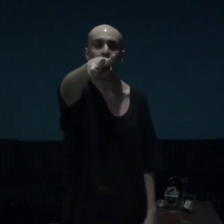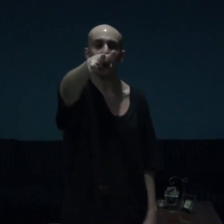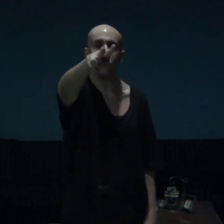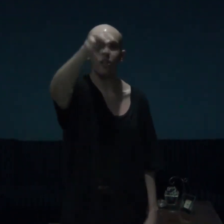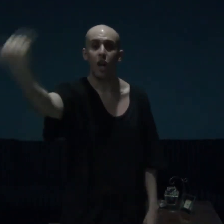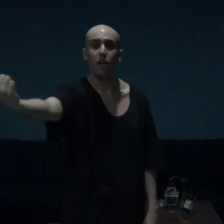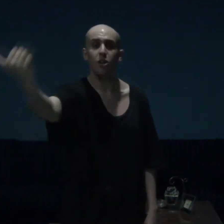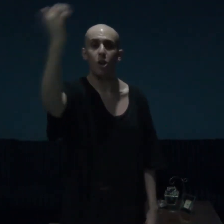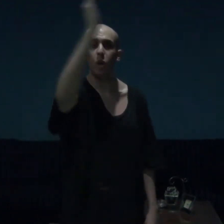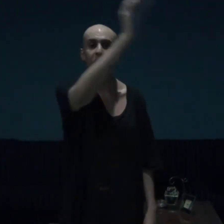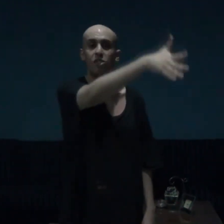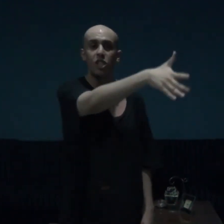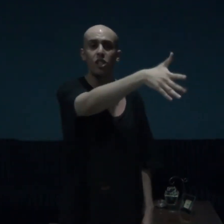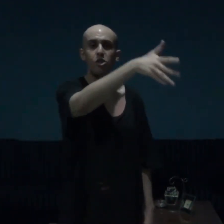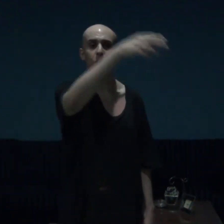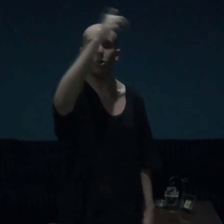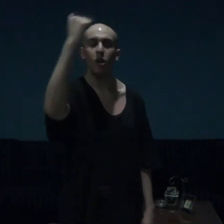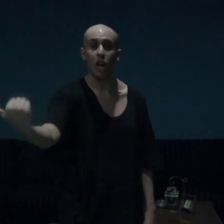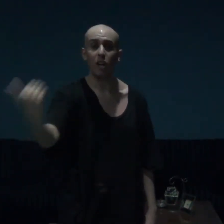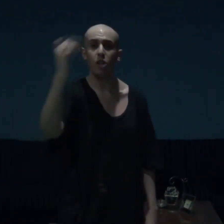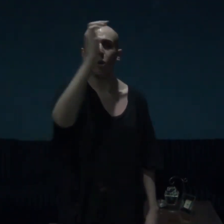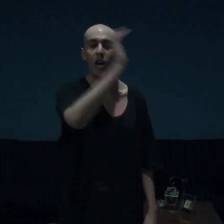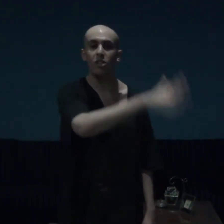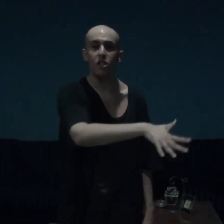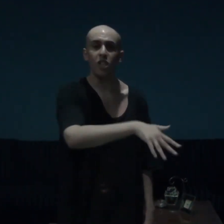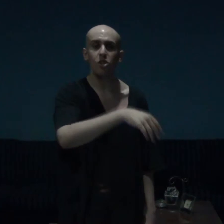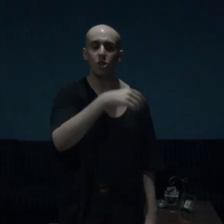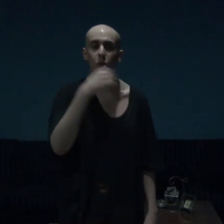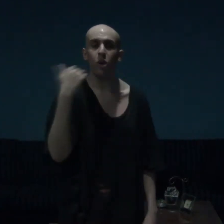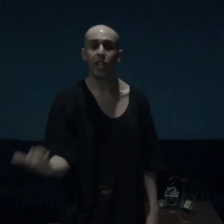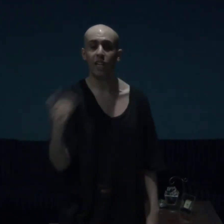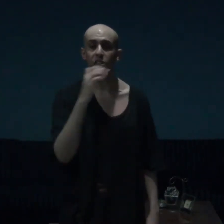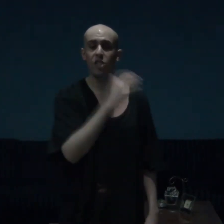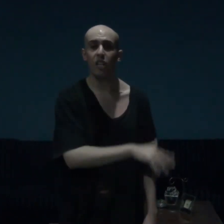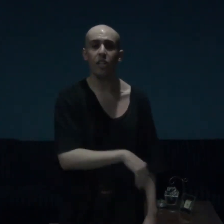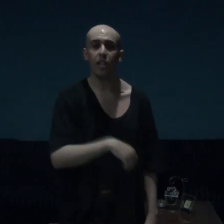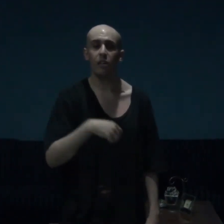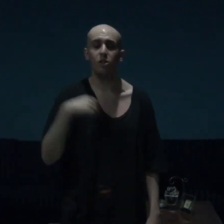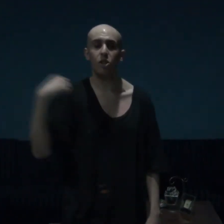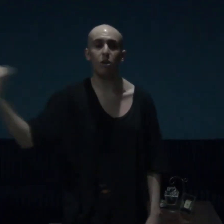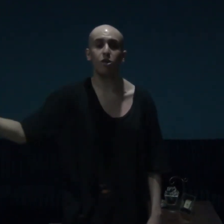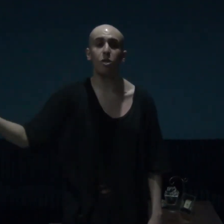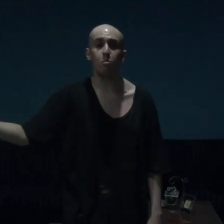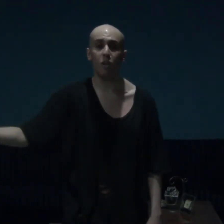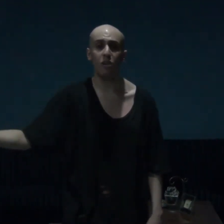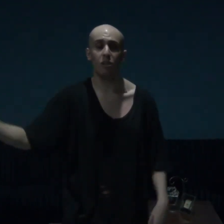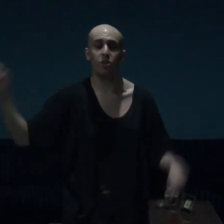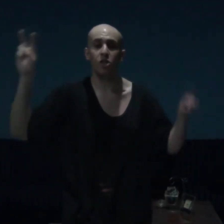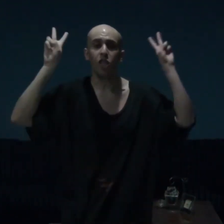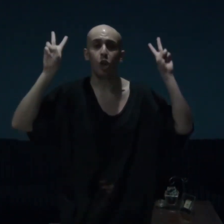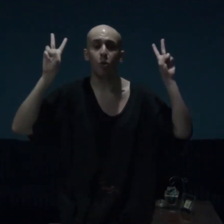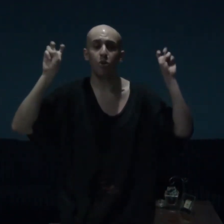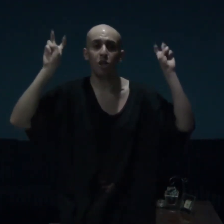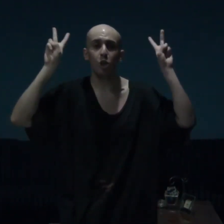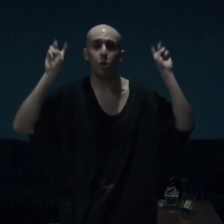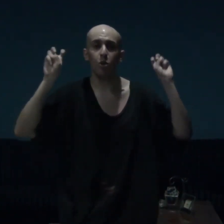are, Tano, and Teejo, Tano, and Teejo, guys and gals, are the brothers, the quote-unquote,